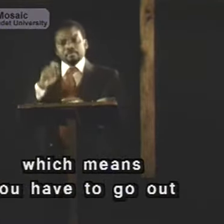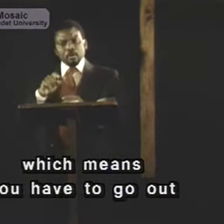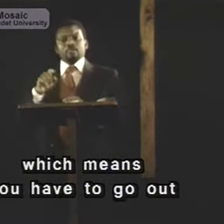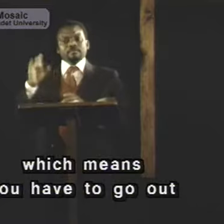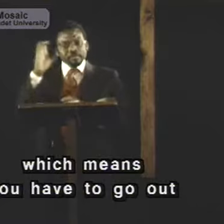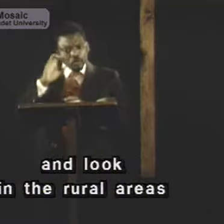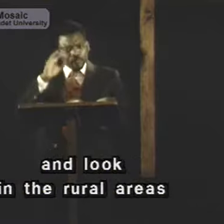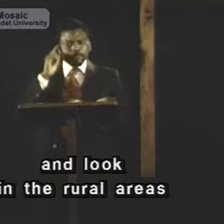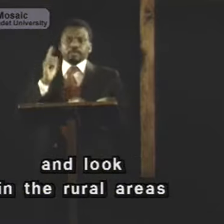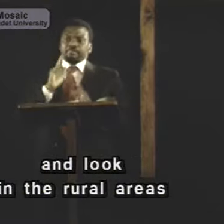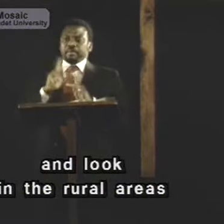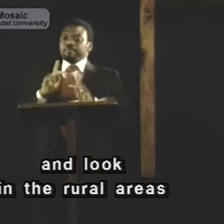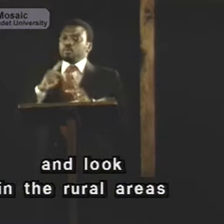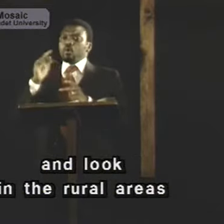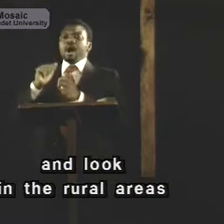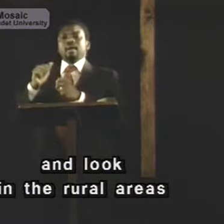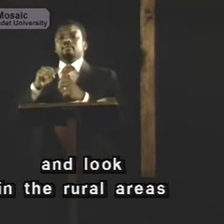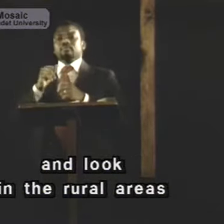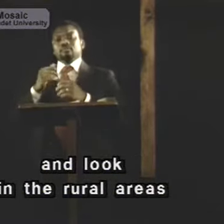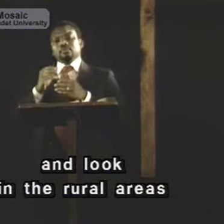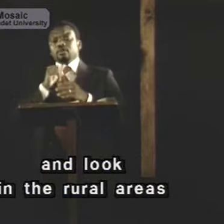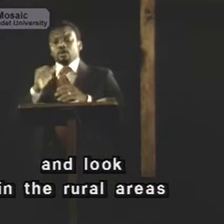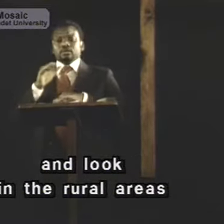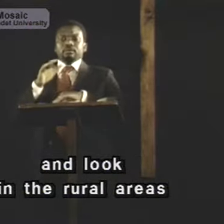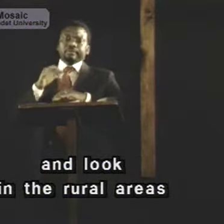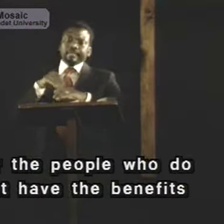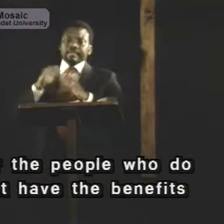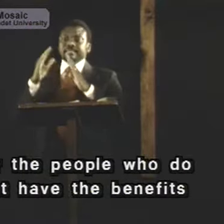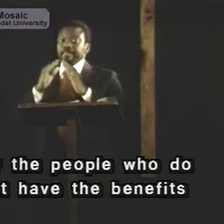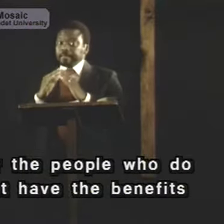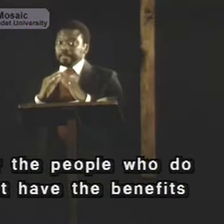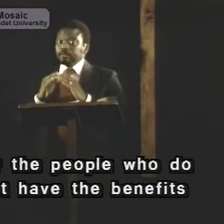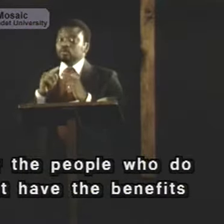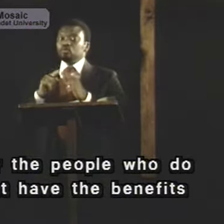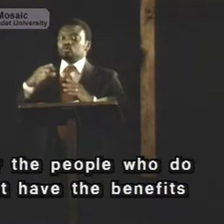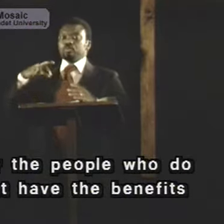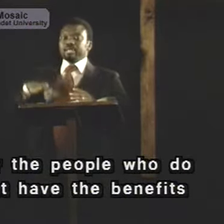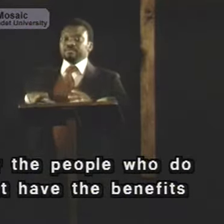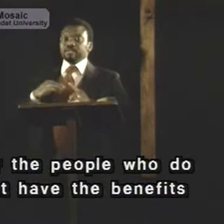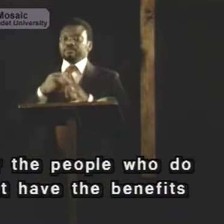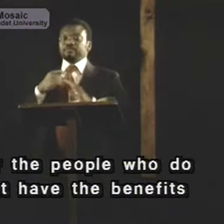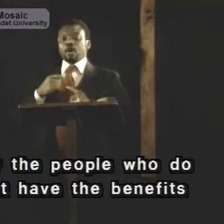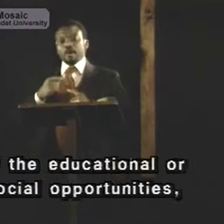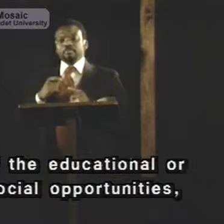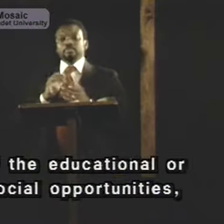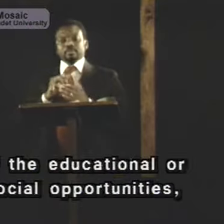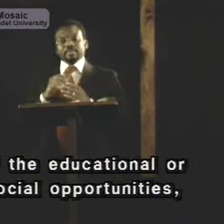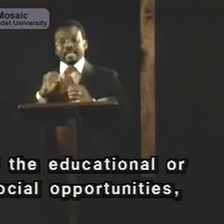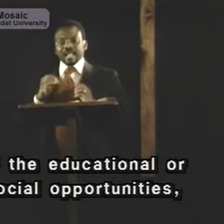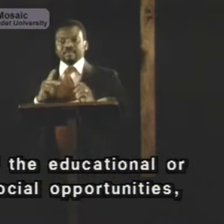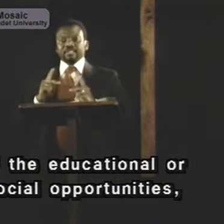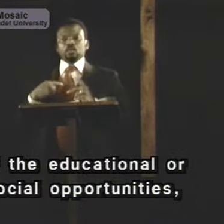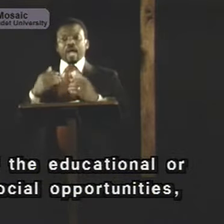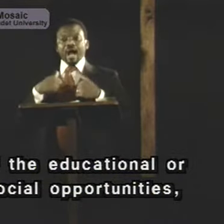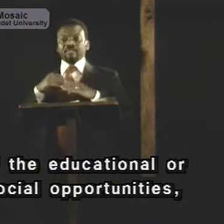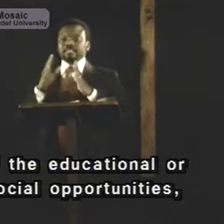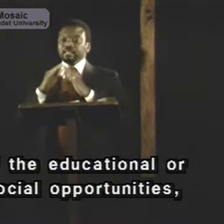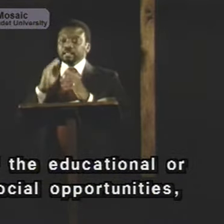and look in the rural areas for the people who do not have the benefits of the educational or the